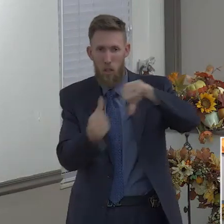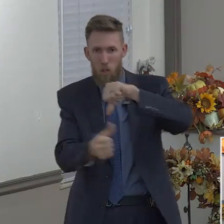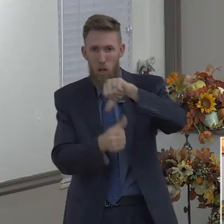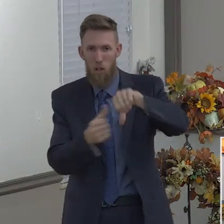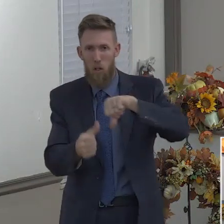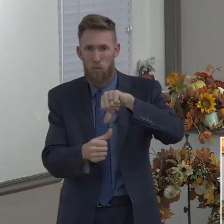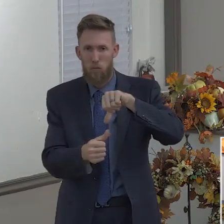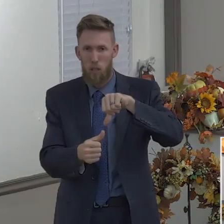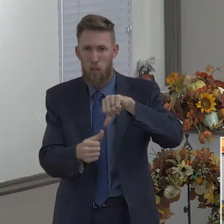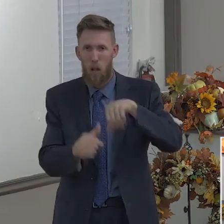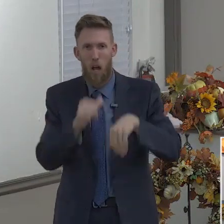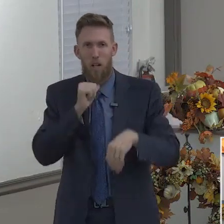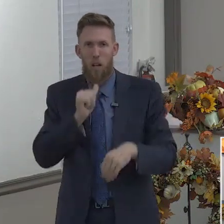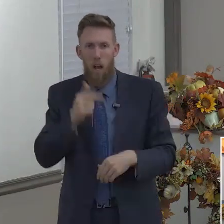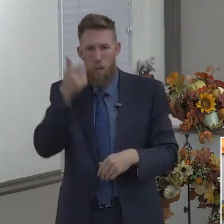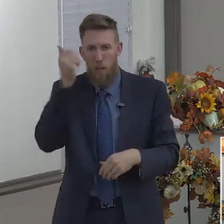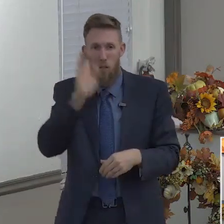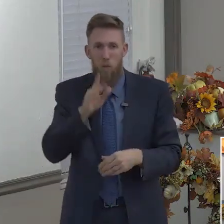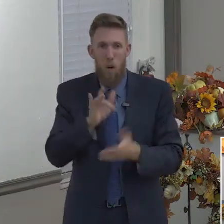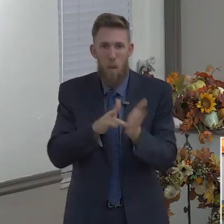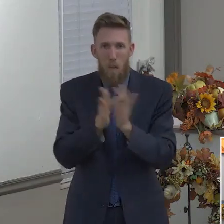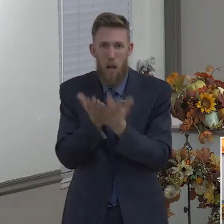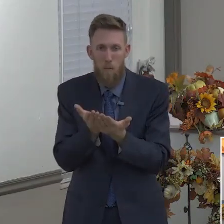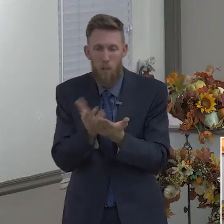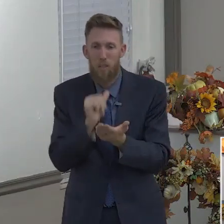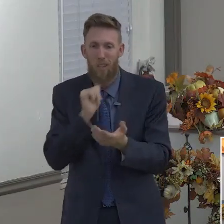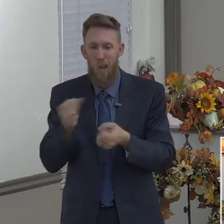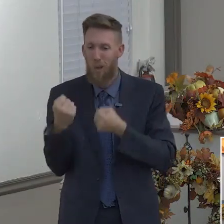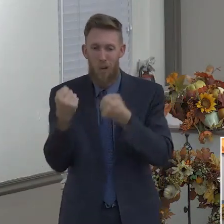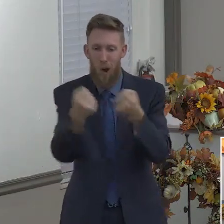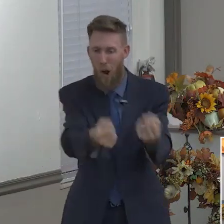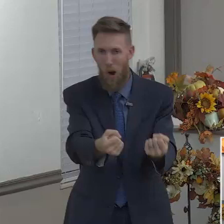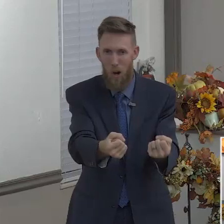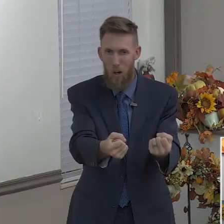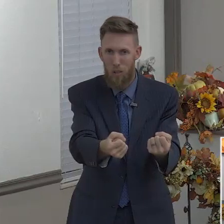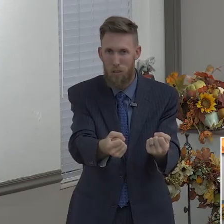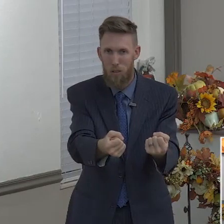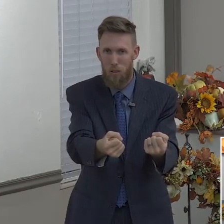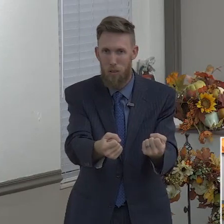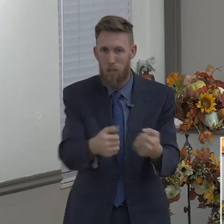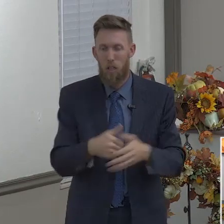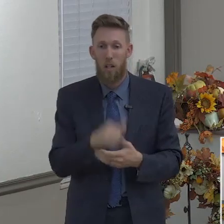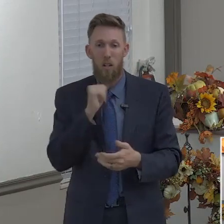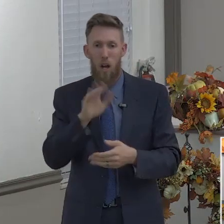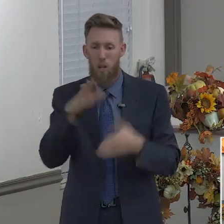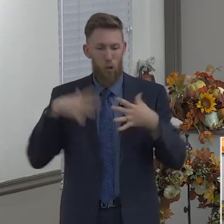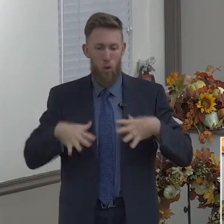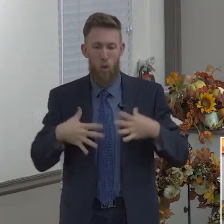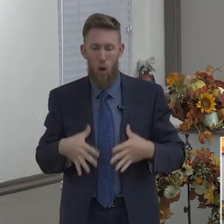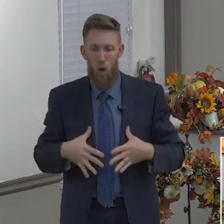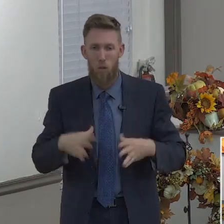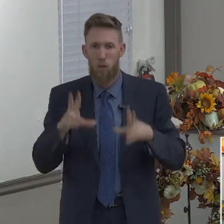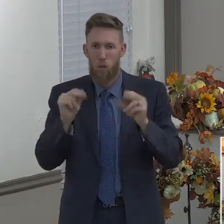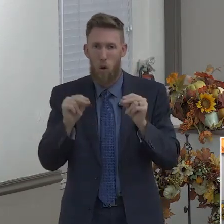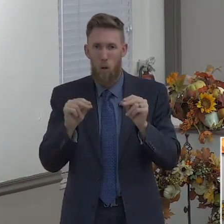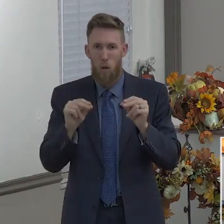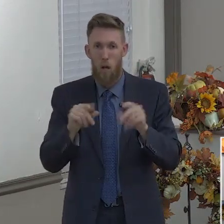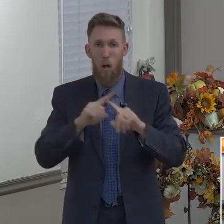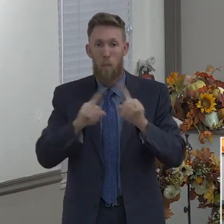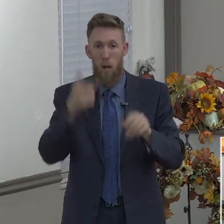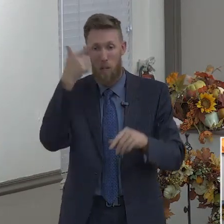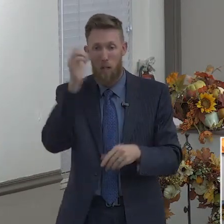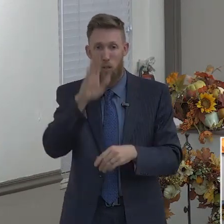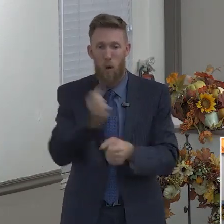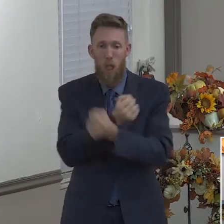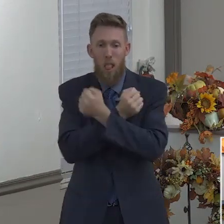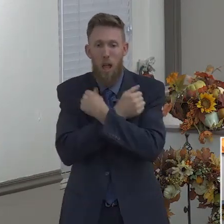type of car you drive, or by what you say. He said by your love one for another. That's how the world is going